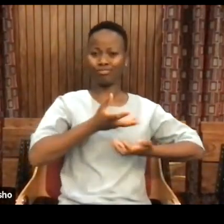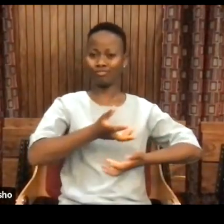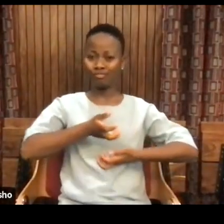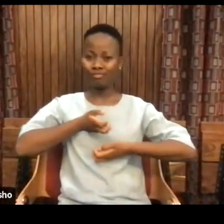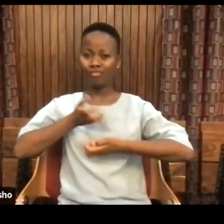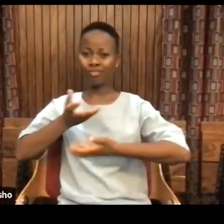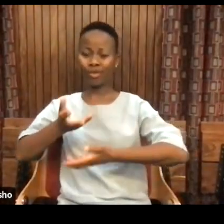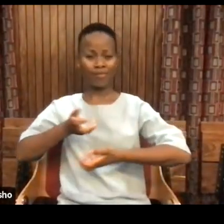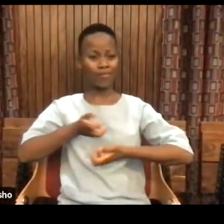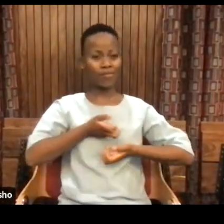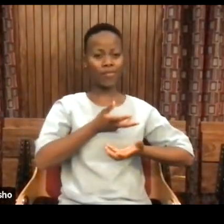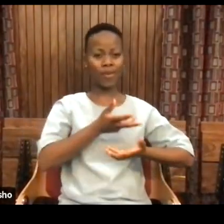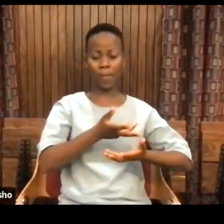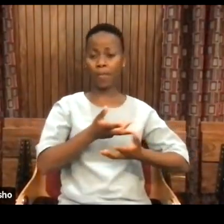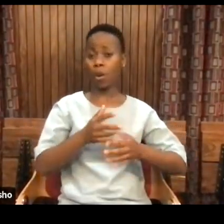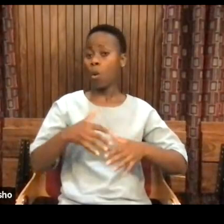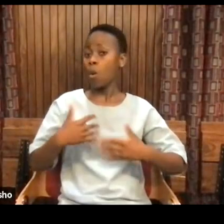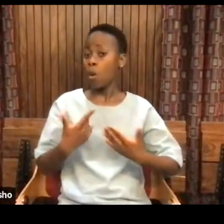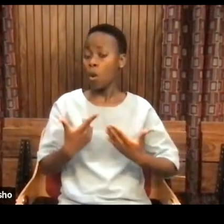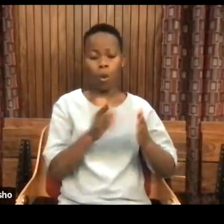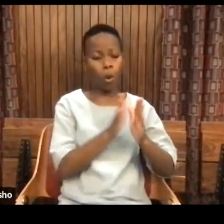night.